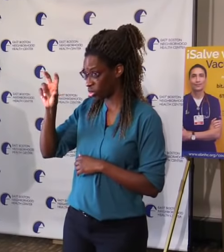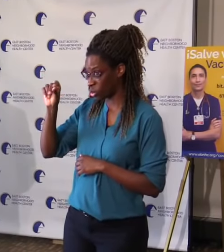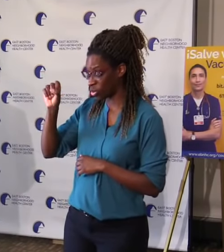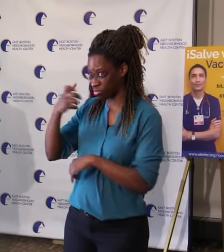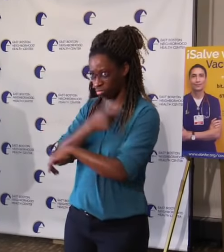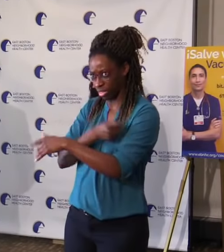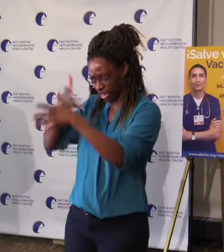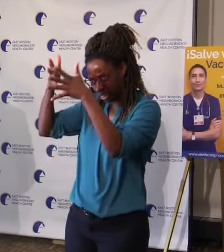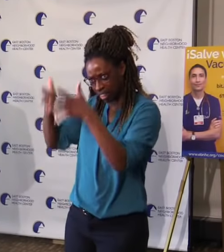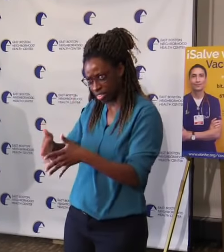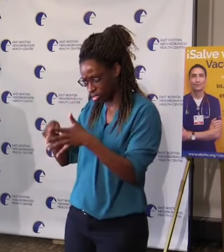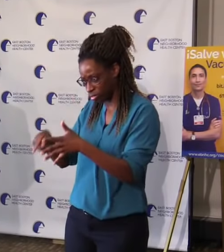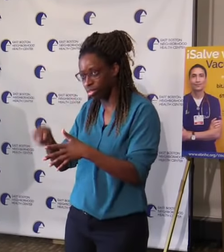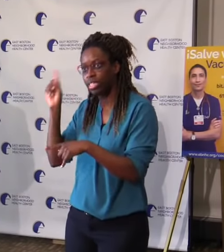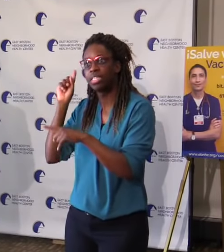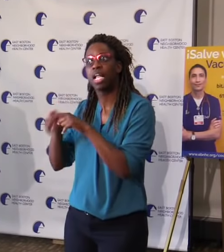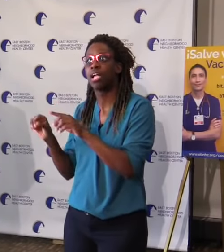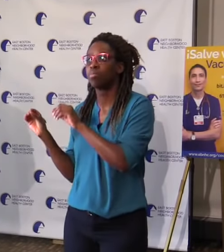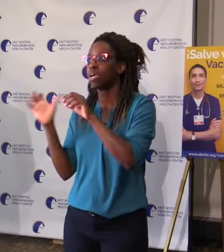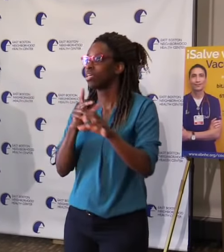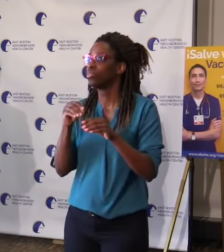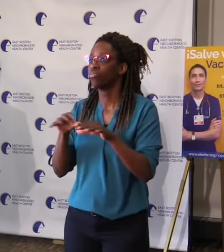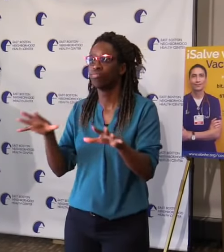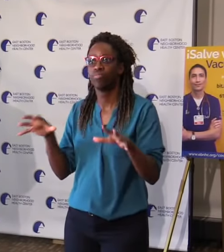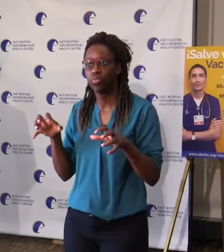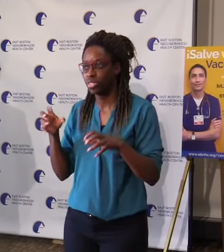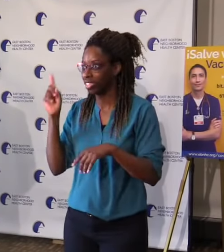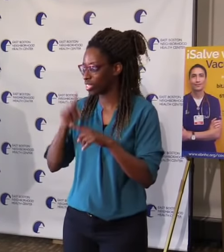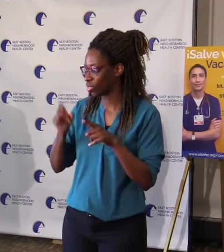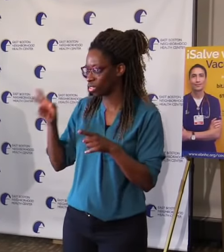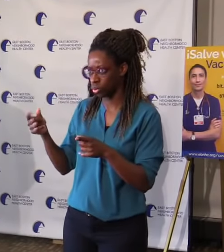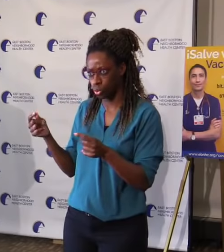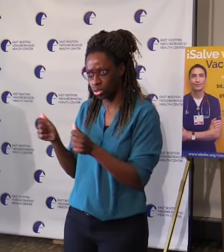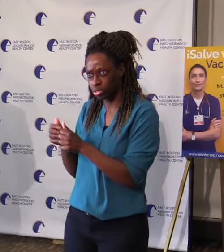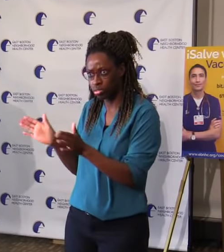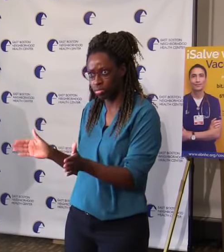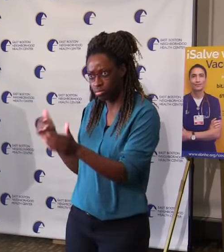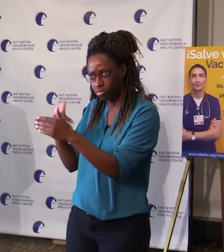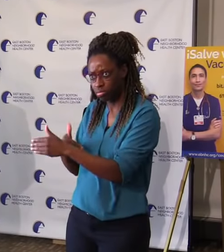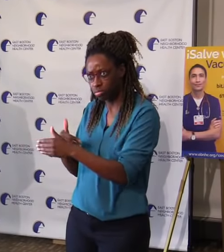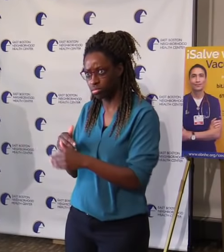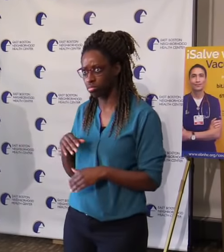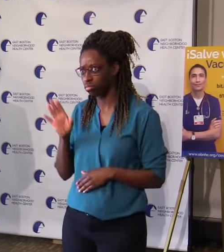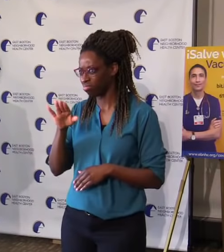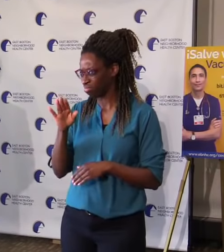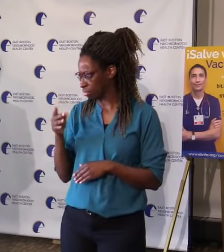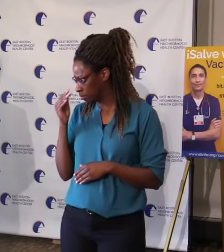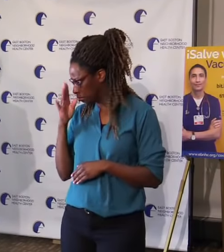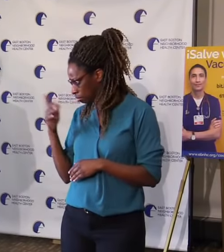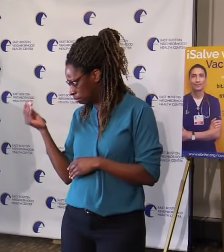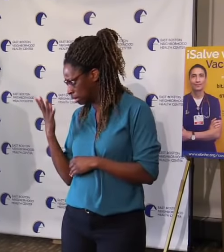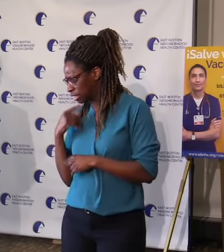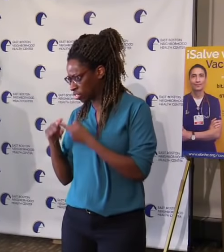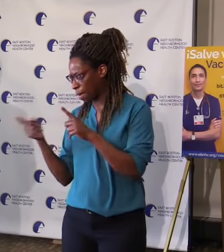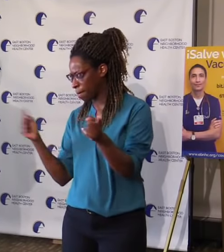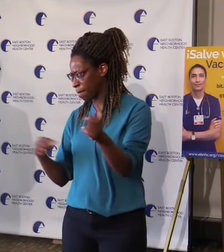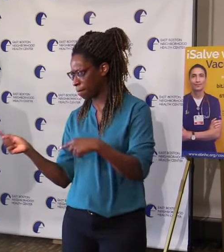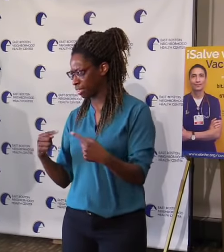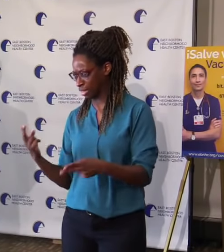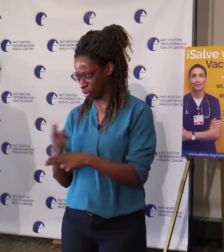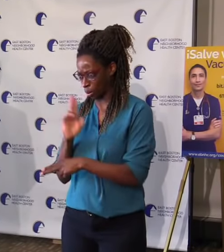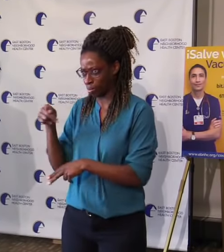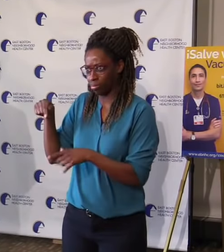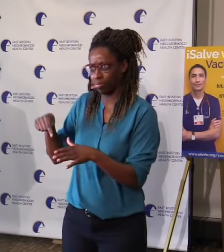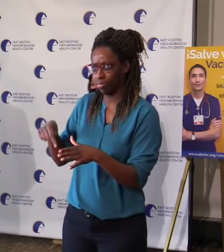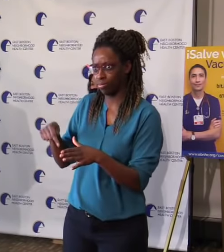were telling them, hey, you know, if you've got a friend, tell them to come because we don't want to throw this stuff away, which is understandable. Are you saying that the end-of-day vaccine should